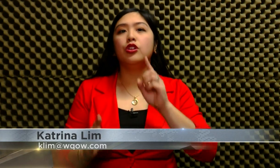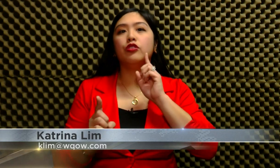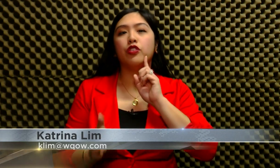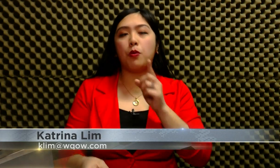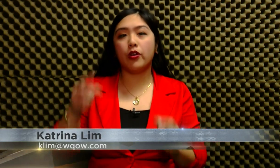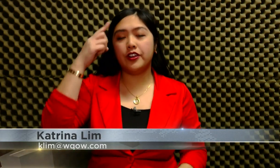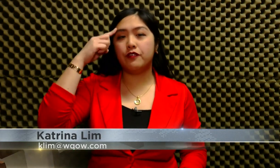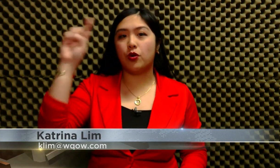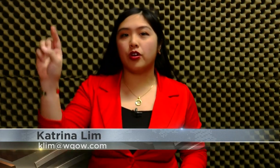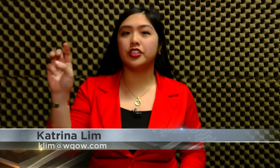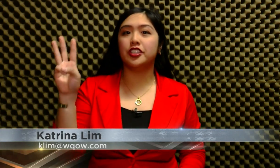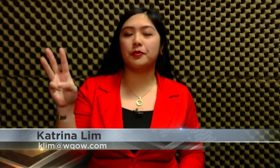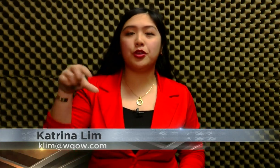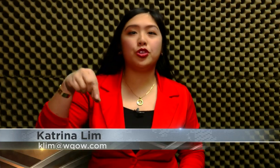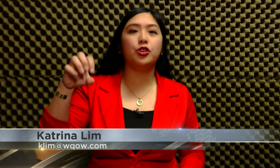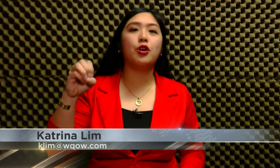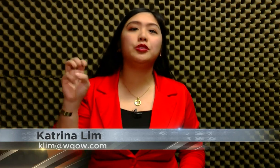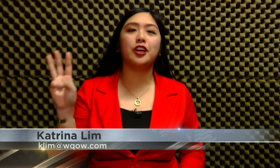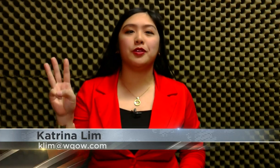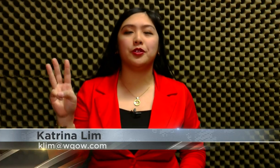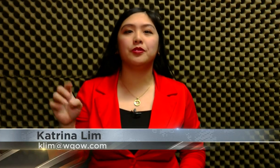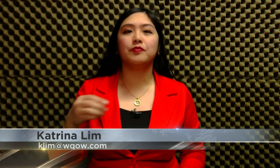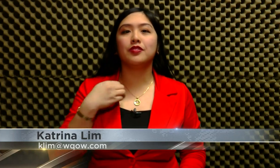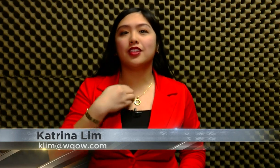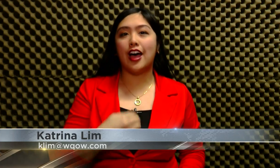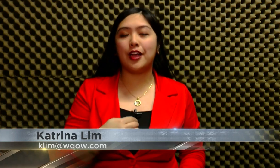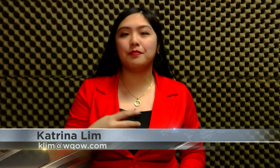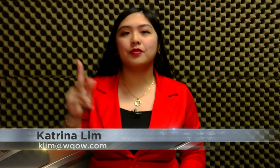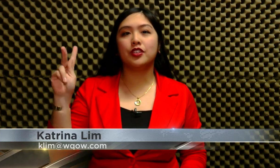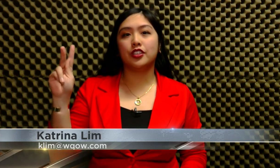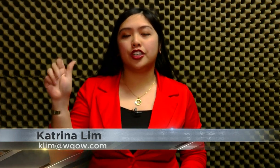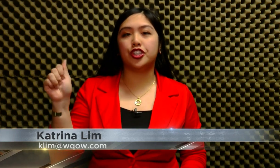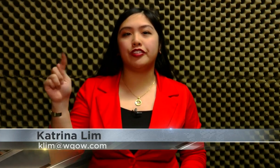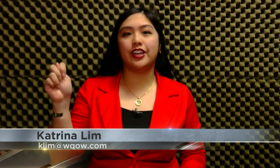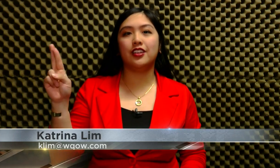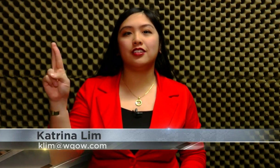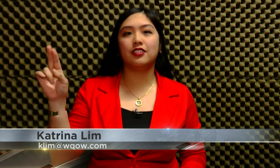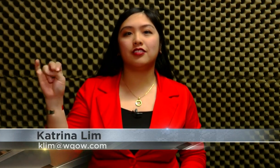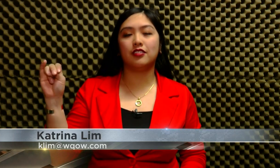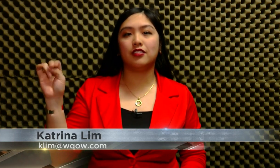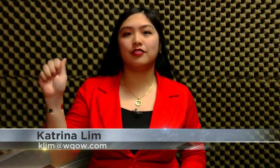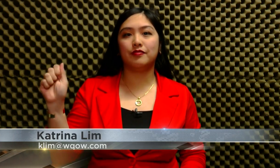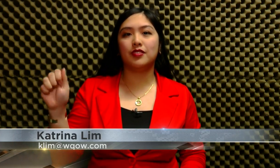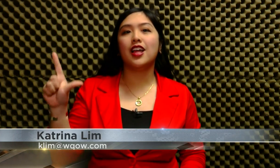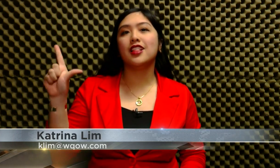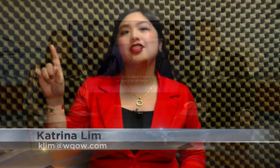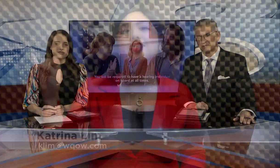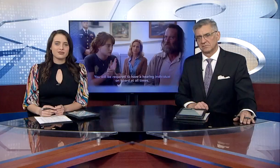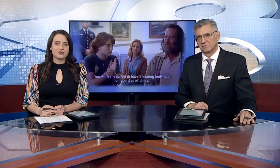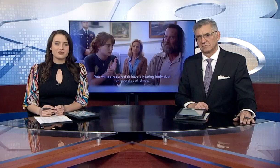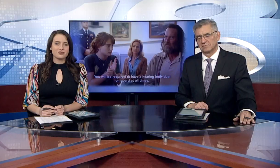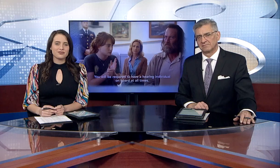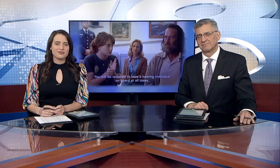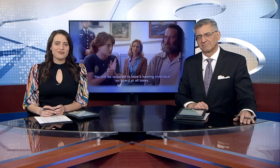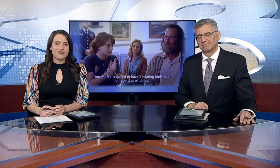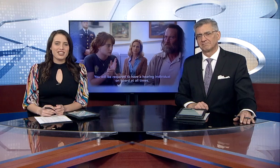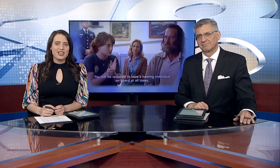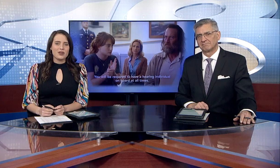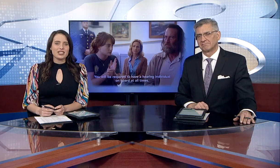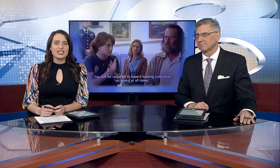Reporting for WQOW, I'm Katrina Lim. Well, in